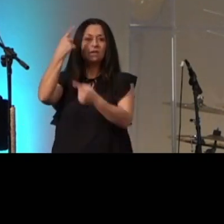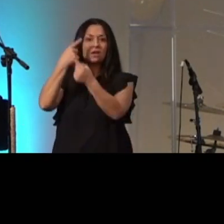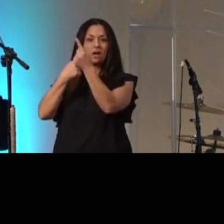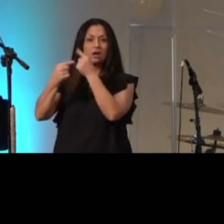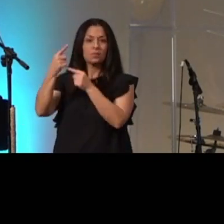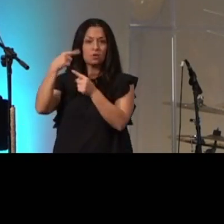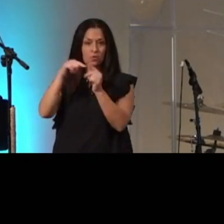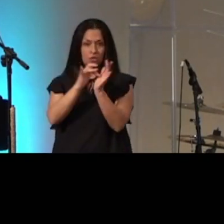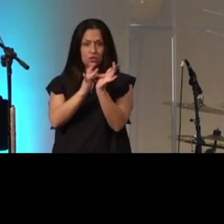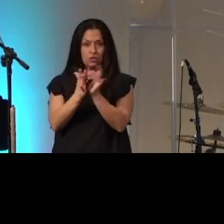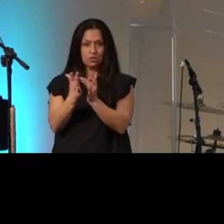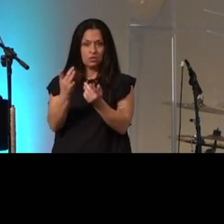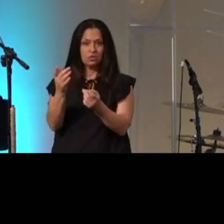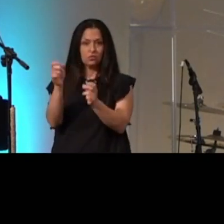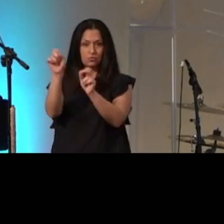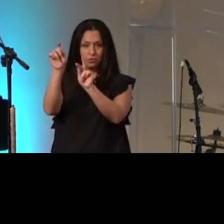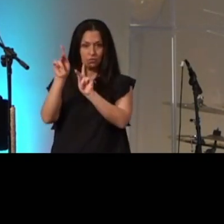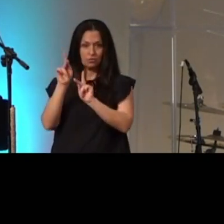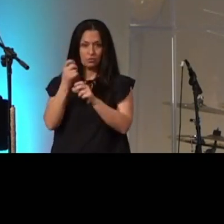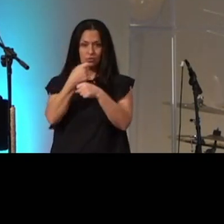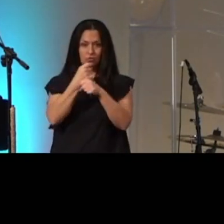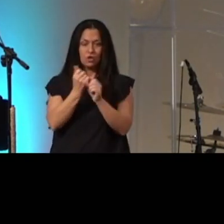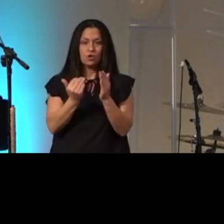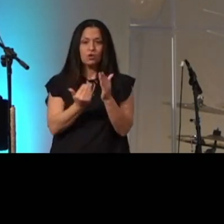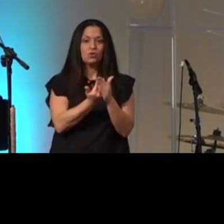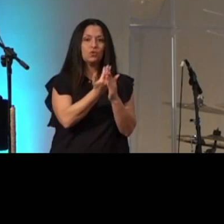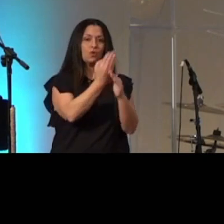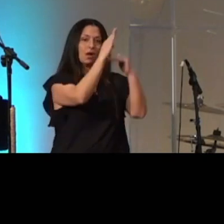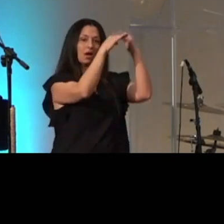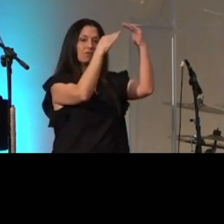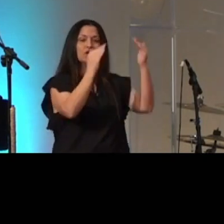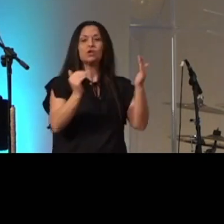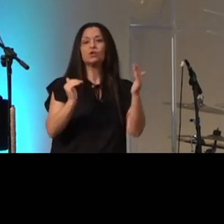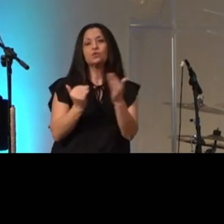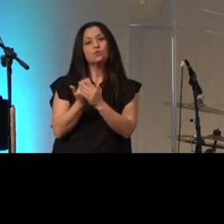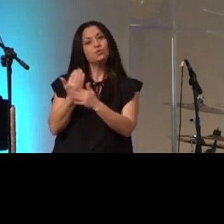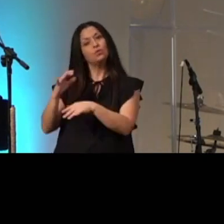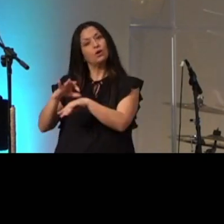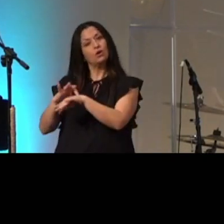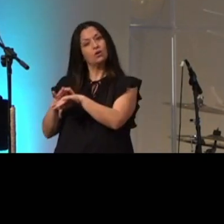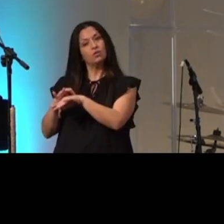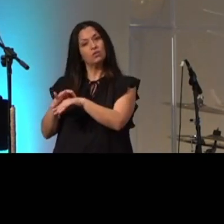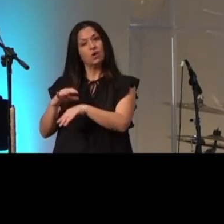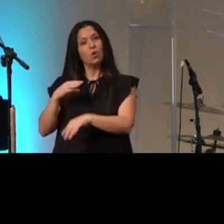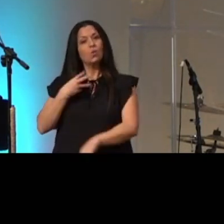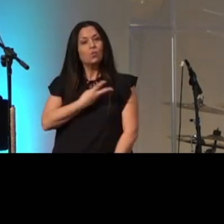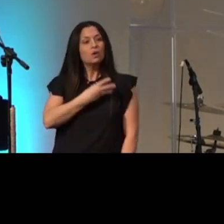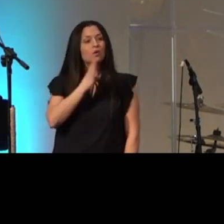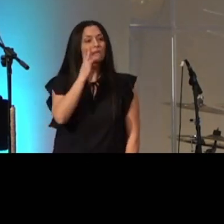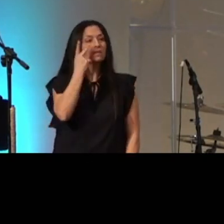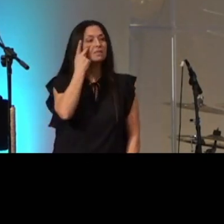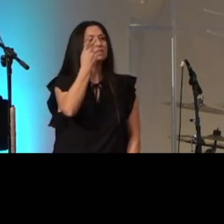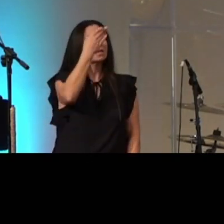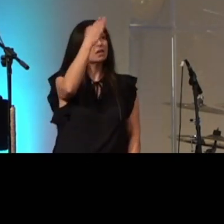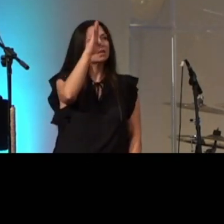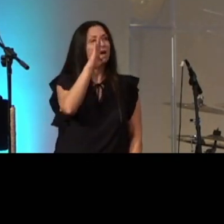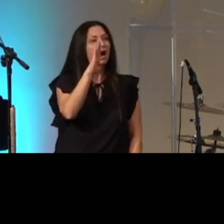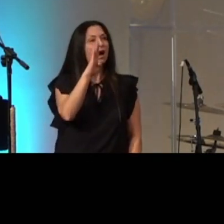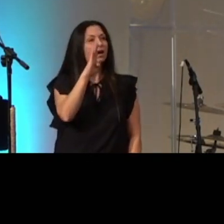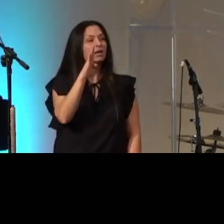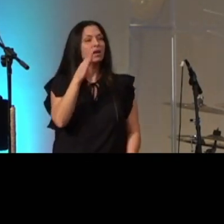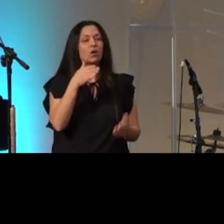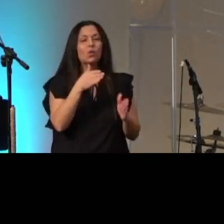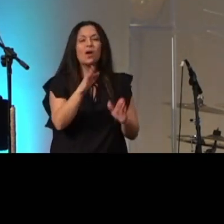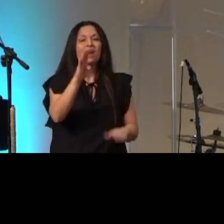and creates a new heaven and a new earth we will see god in a way in which we cannot see him now we get glimpses now